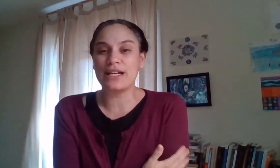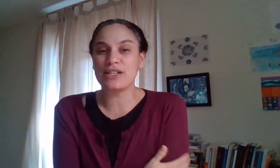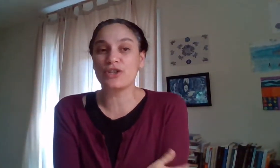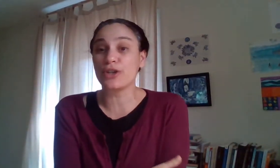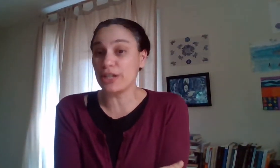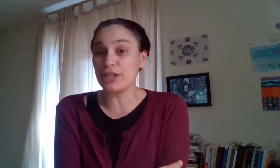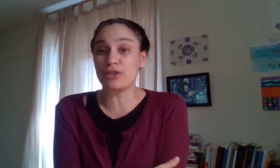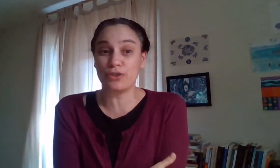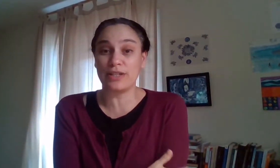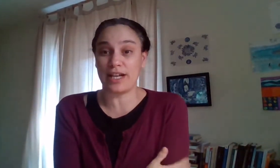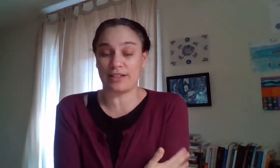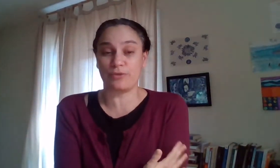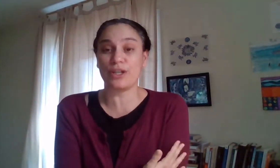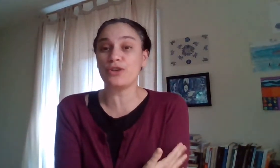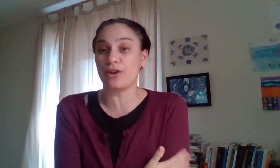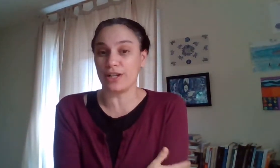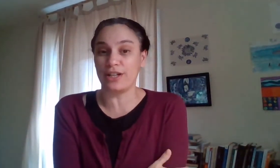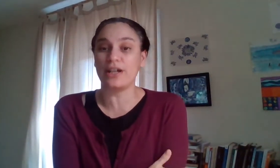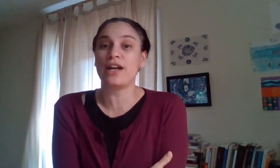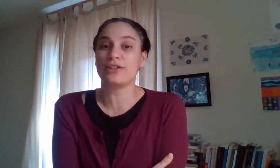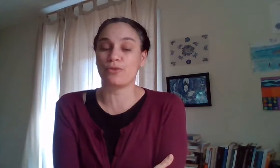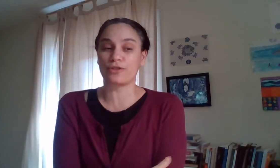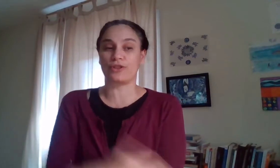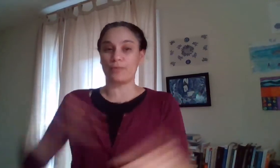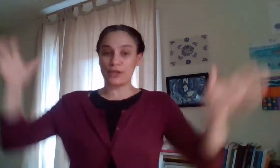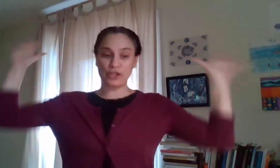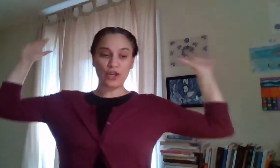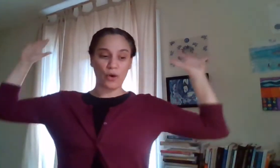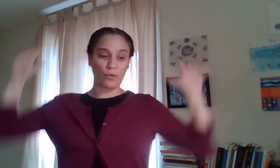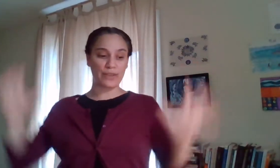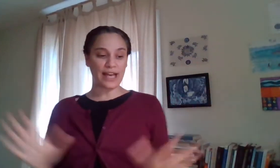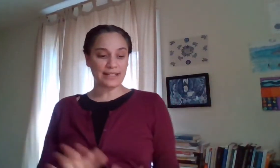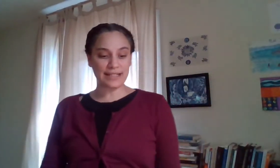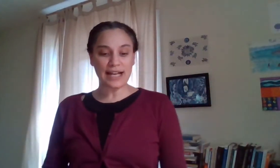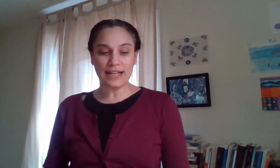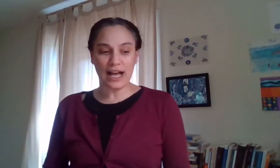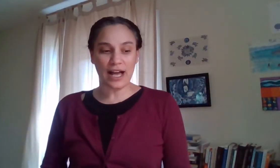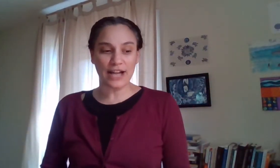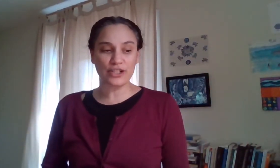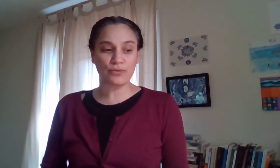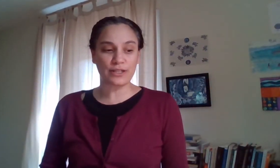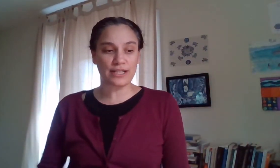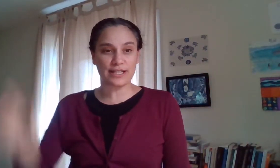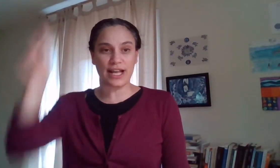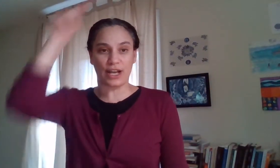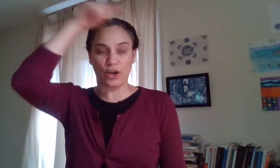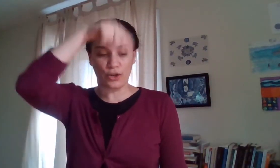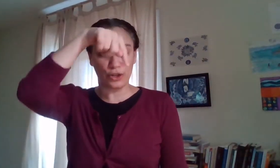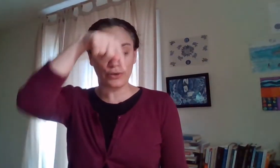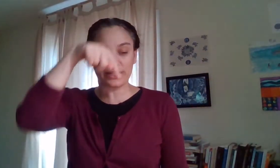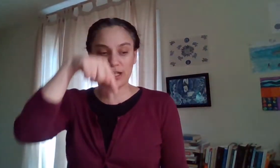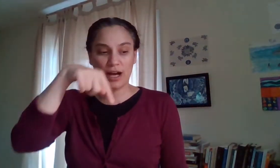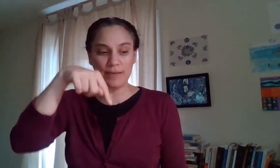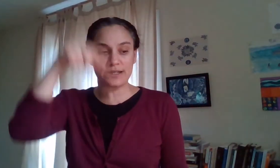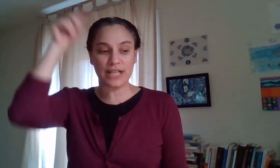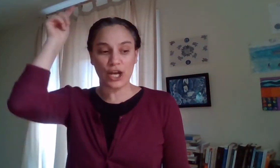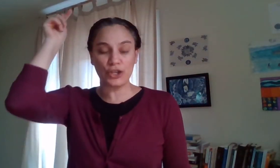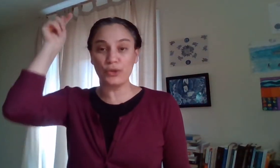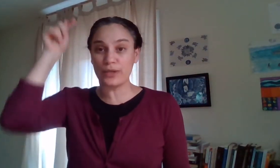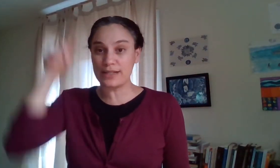you're going to get to do that when you are in the workshop so with that said i just wanted to say look at the comments you can